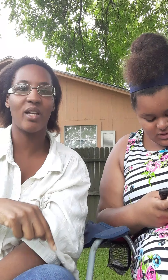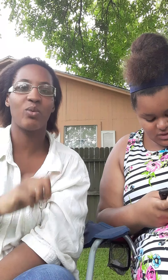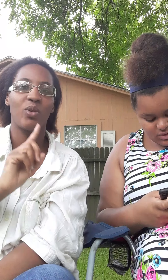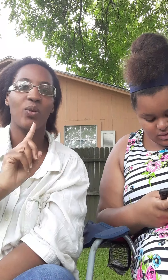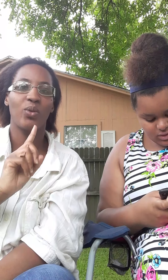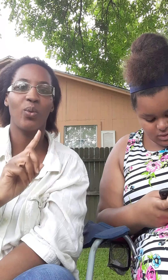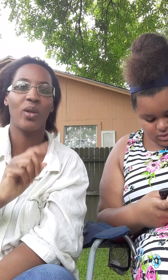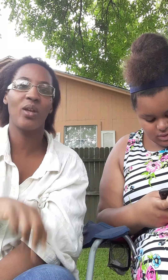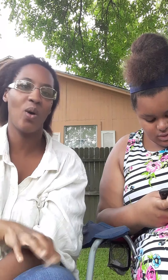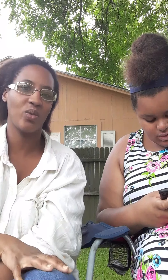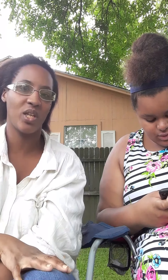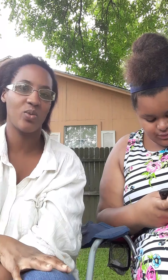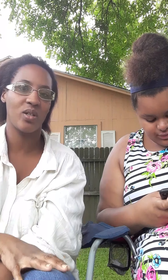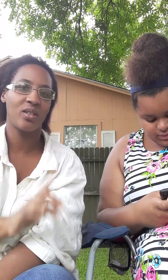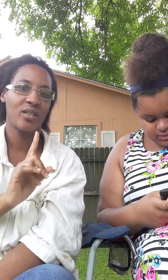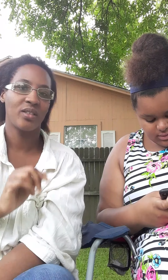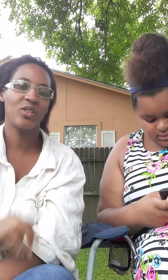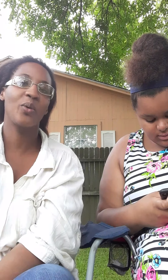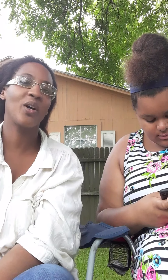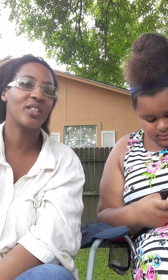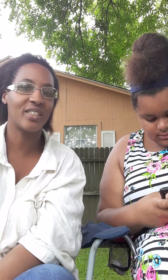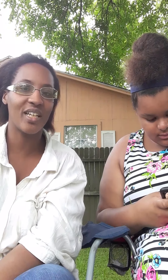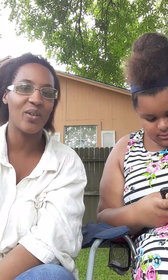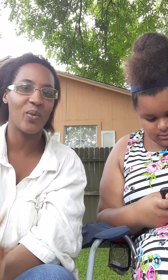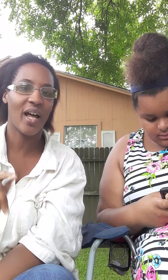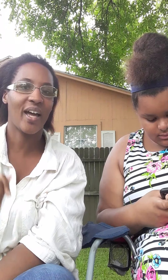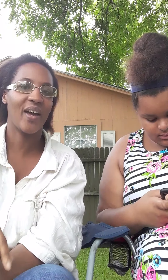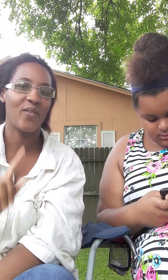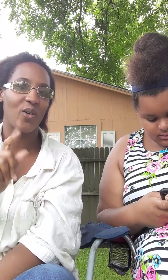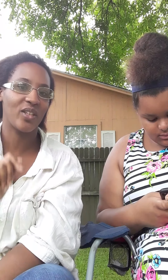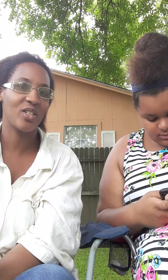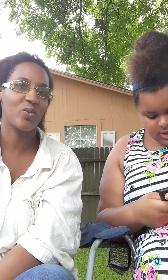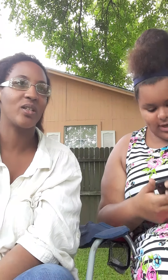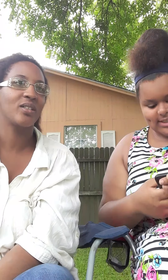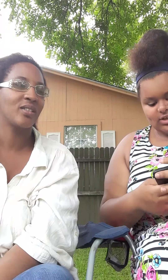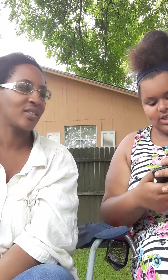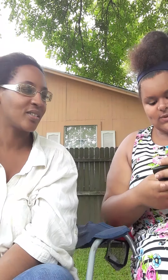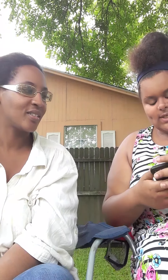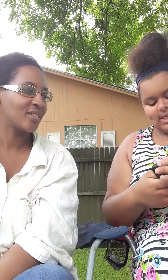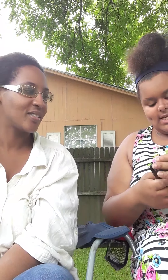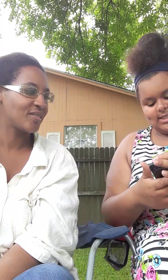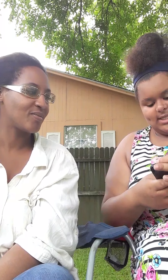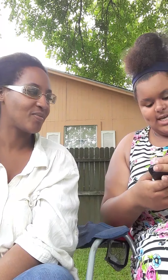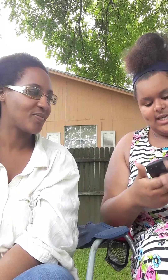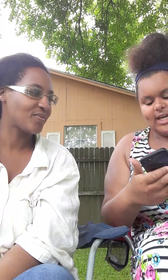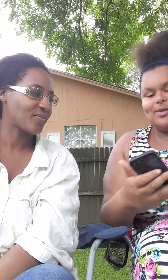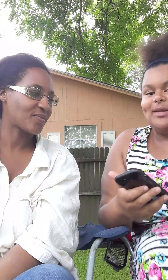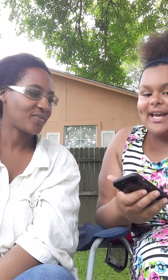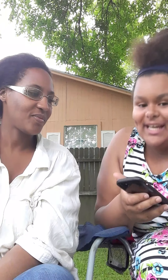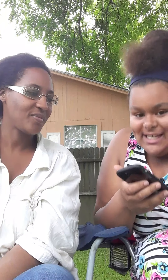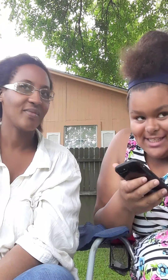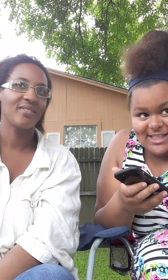one, three on this one. So we're going to see what I have on this one. Okay, so this one is the Ghetto Black Kids Edition.